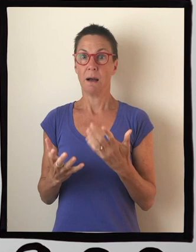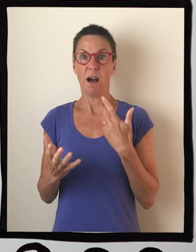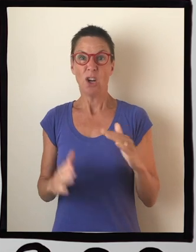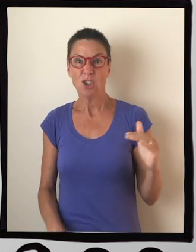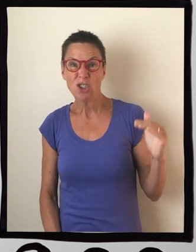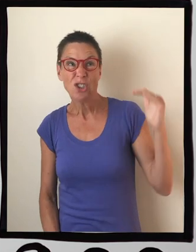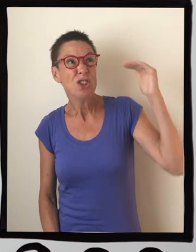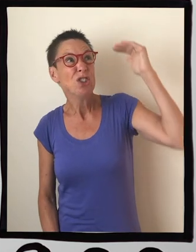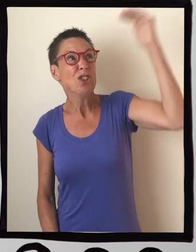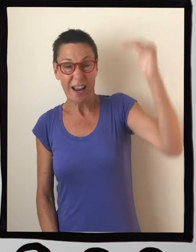feet. Whoa.